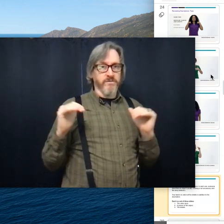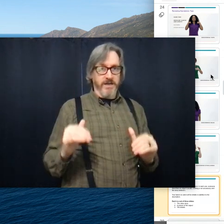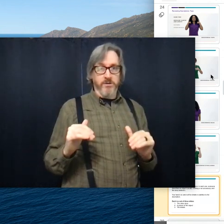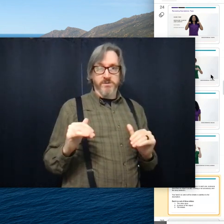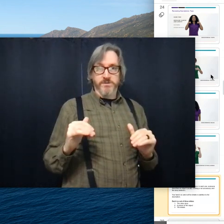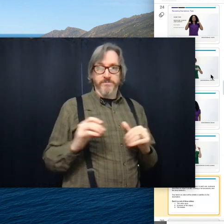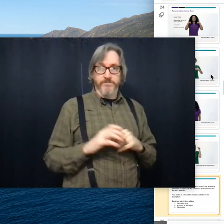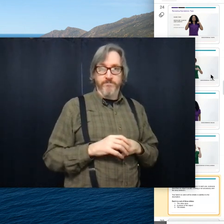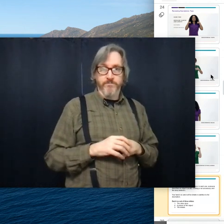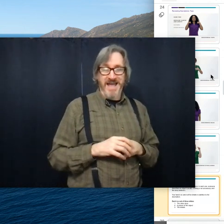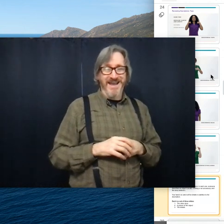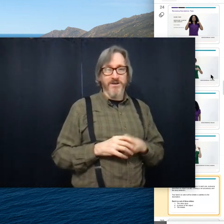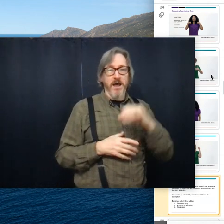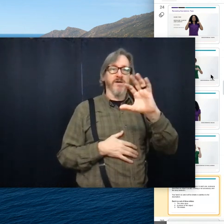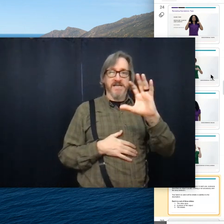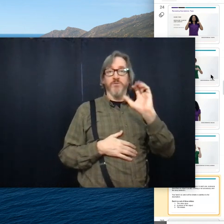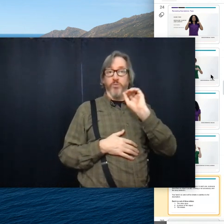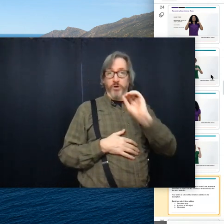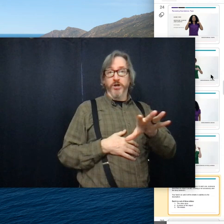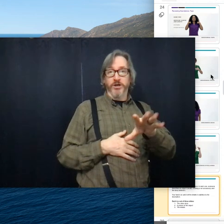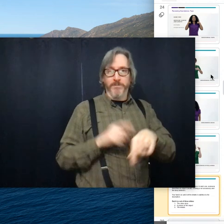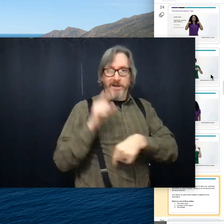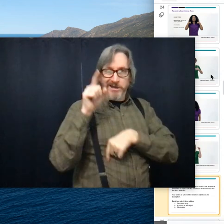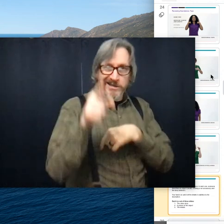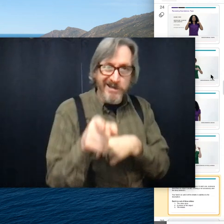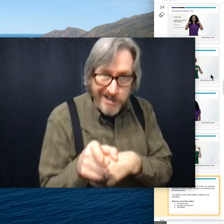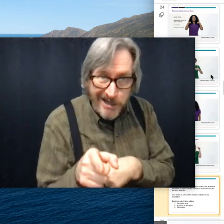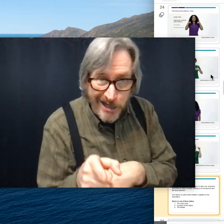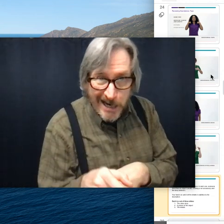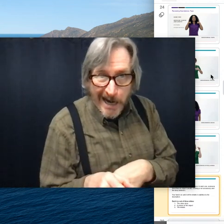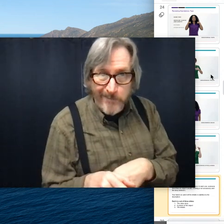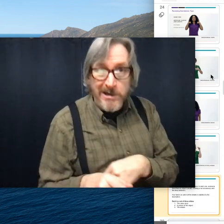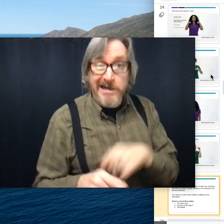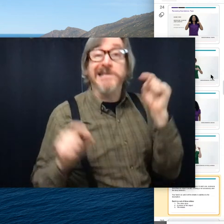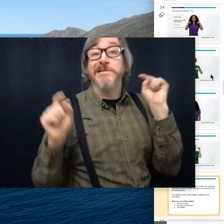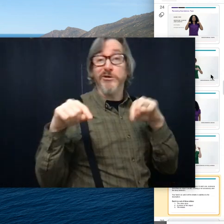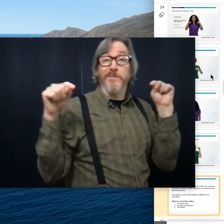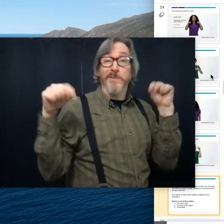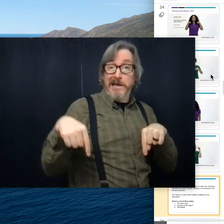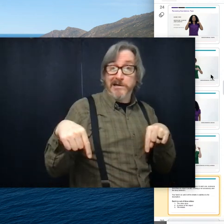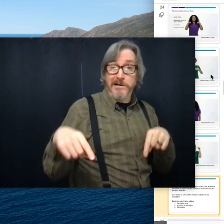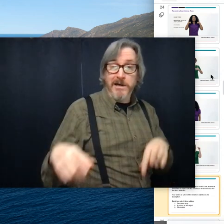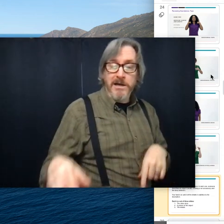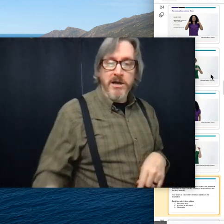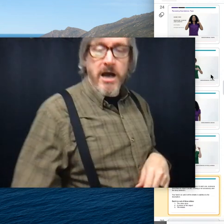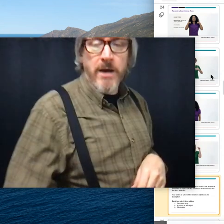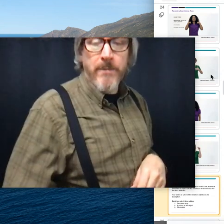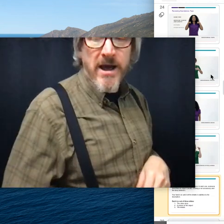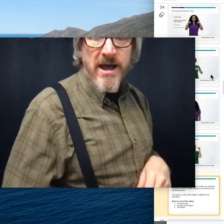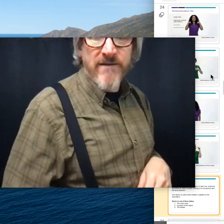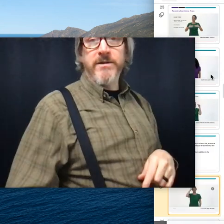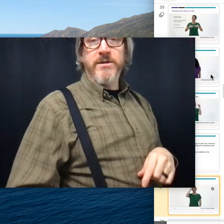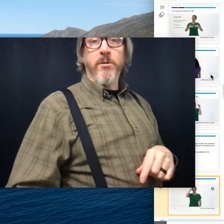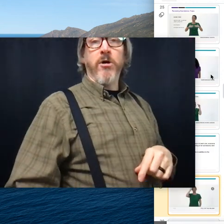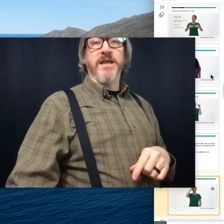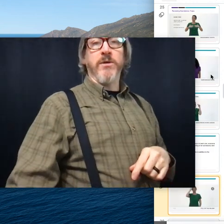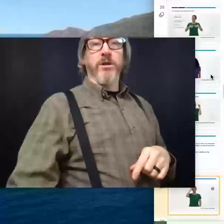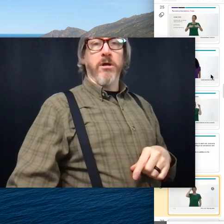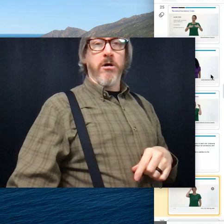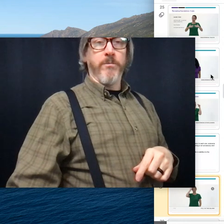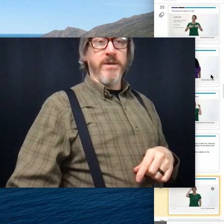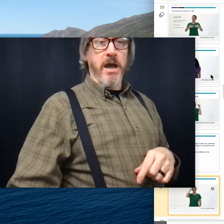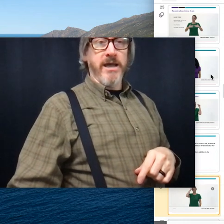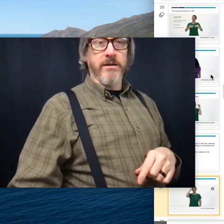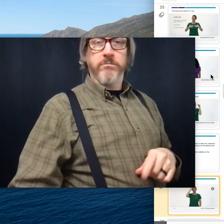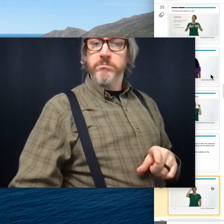12 short videos. And I say, we're going to look at them. You're going to look at them. Could you put them in here? Um, I haven't embedded them all, but they